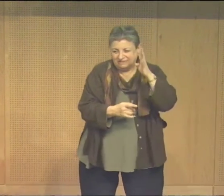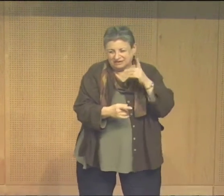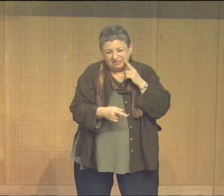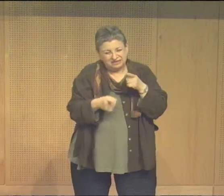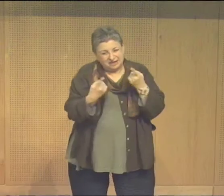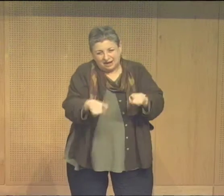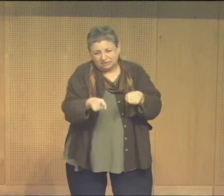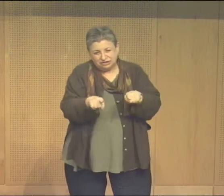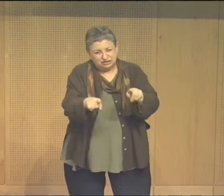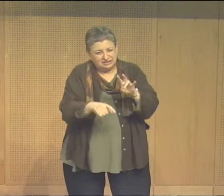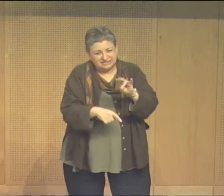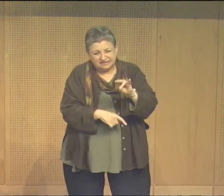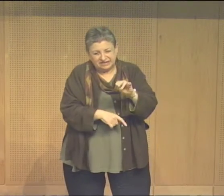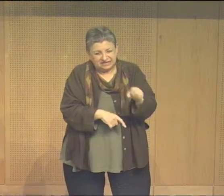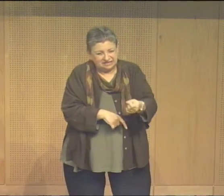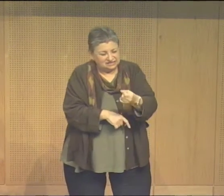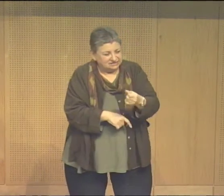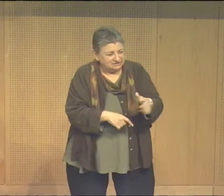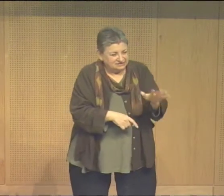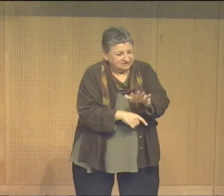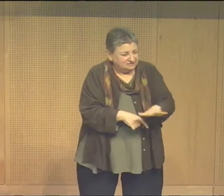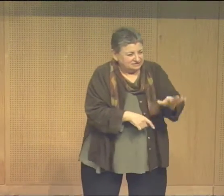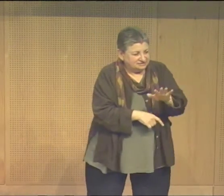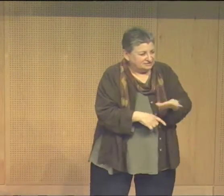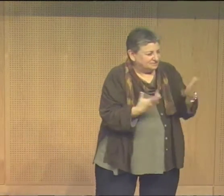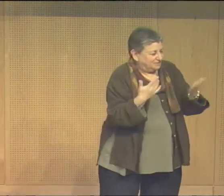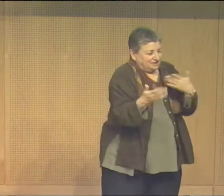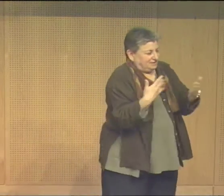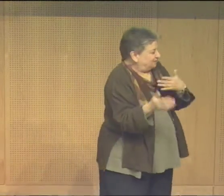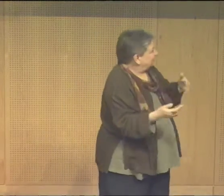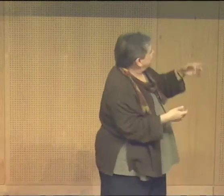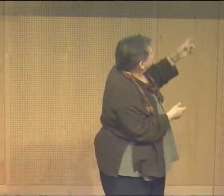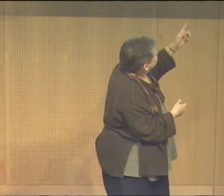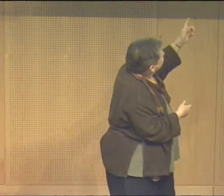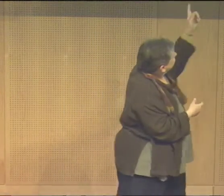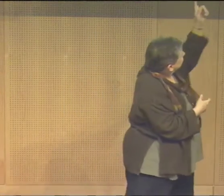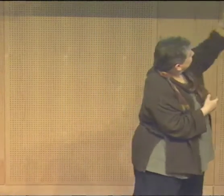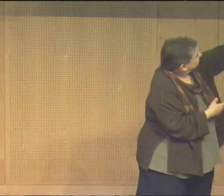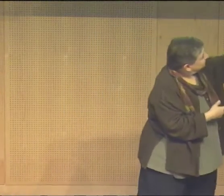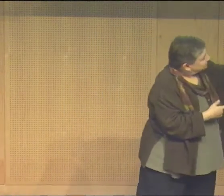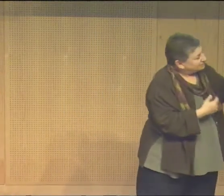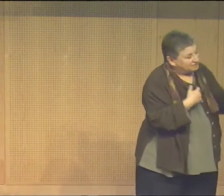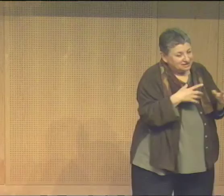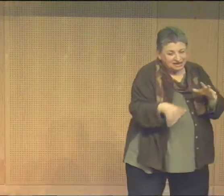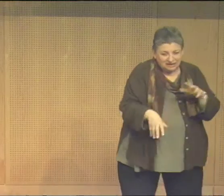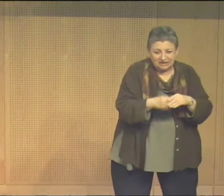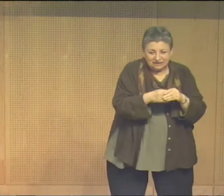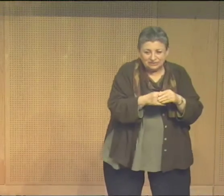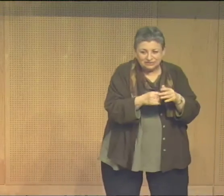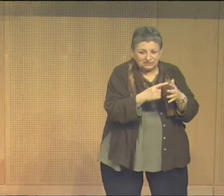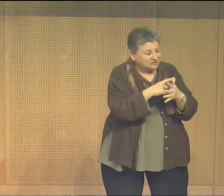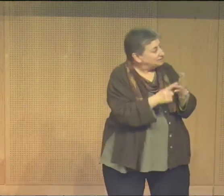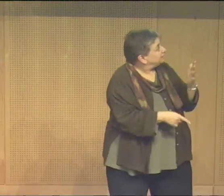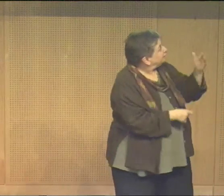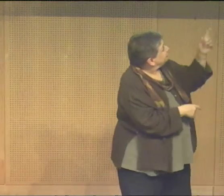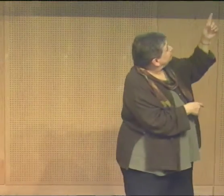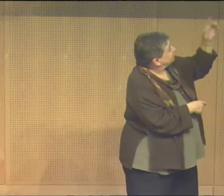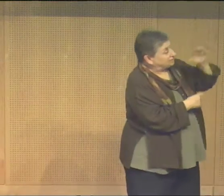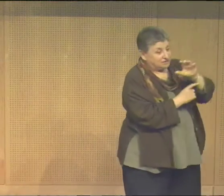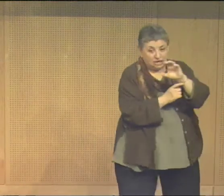year that each one of these terms came into being it might have been I think more like 1970s that hearing impaired came